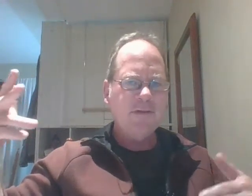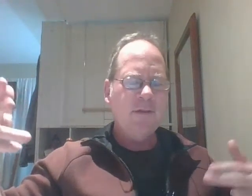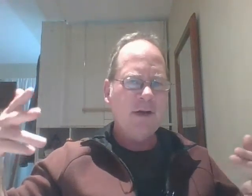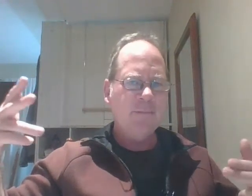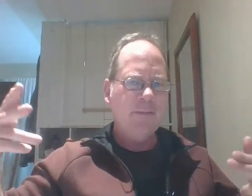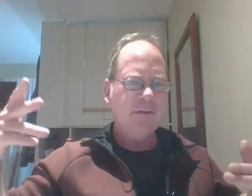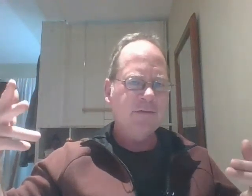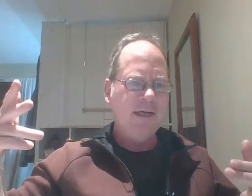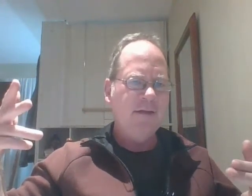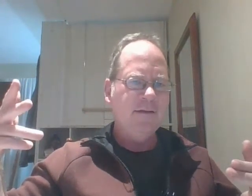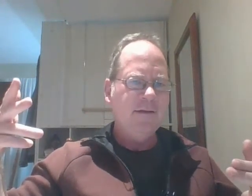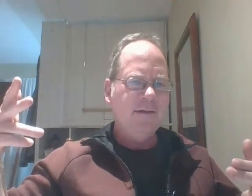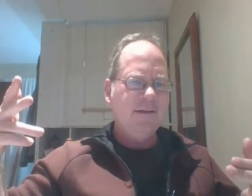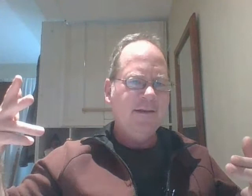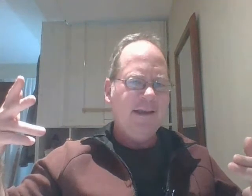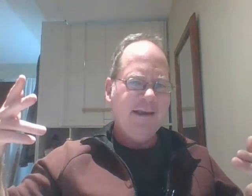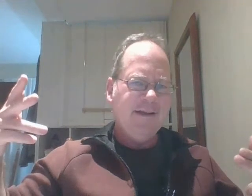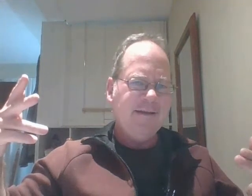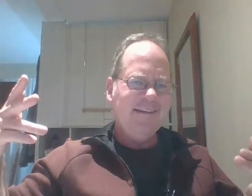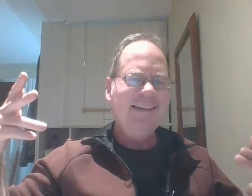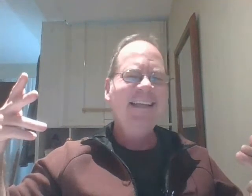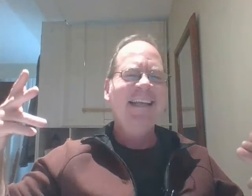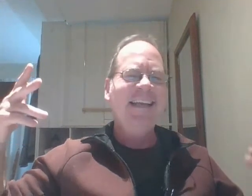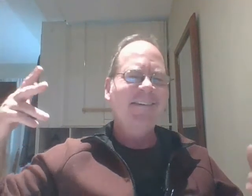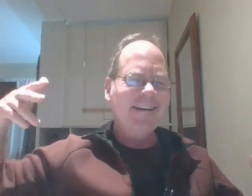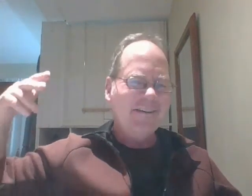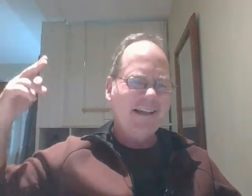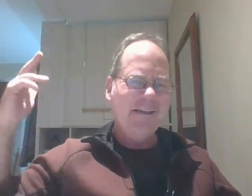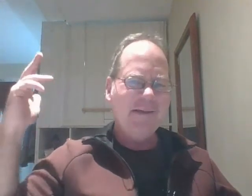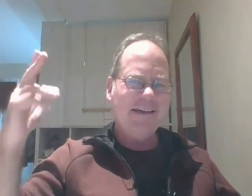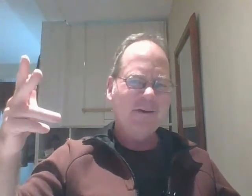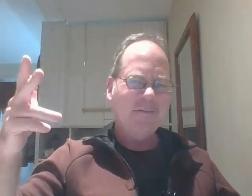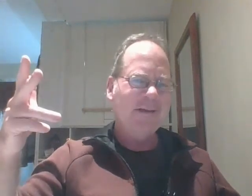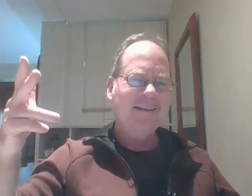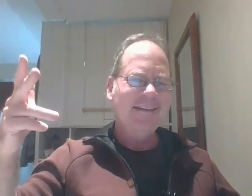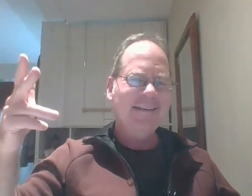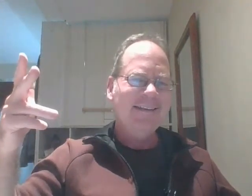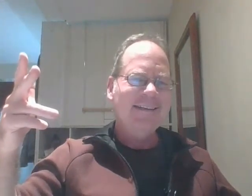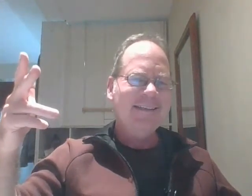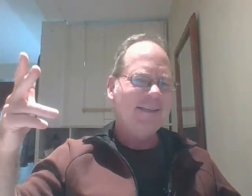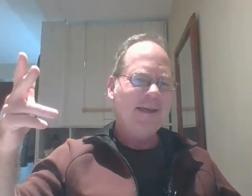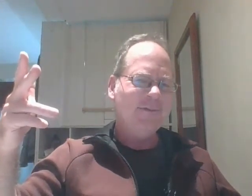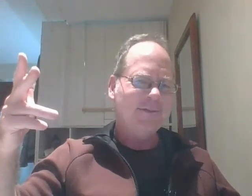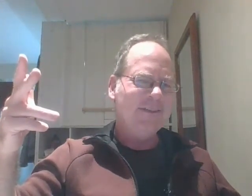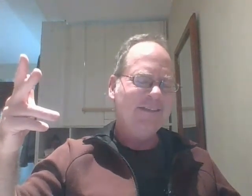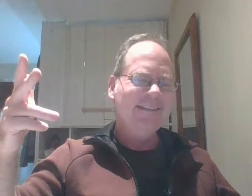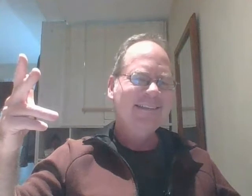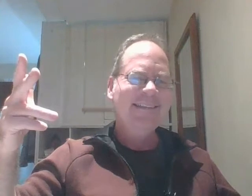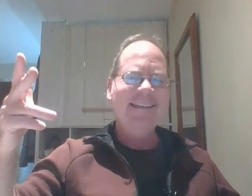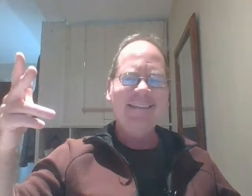the american public knows that now in another life i had a girlfriend she thought it was real it's